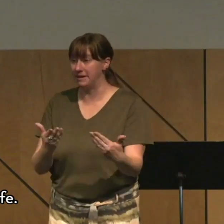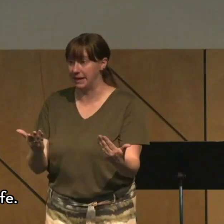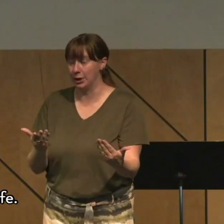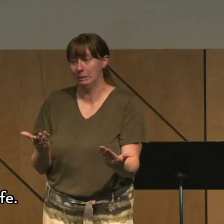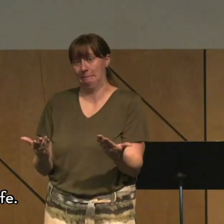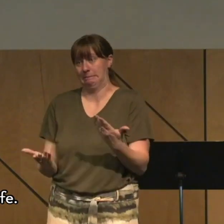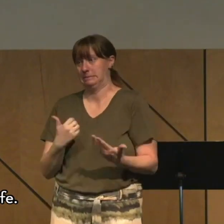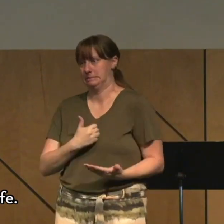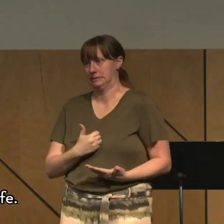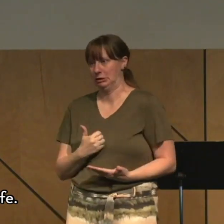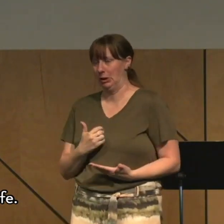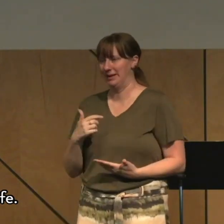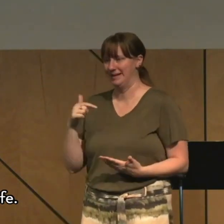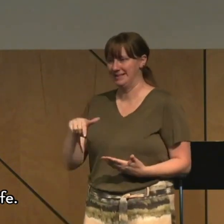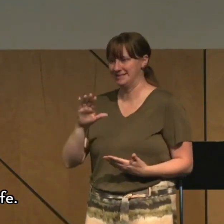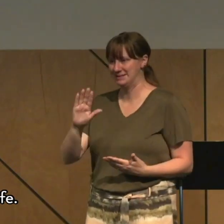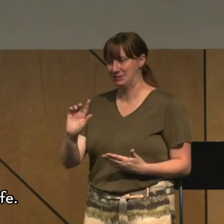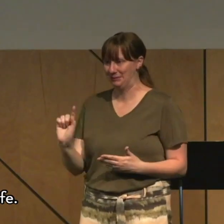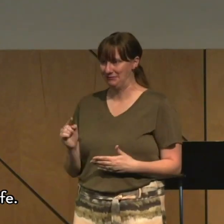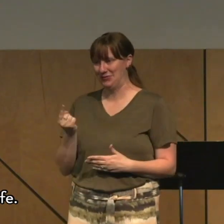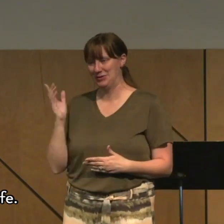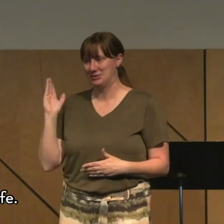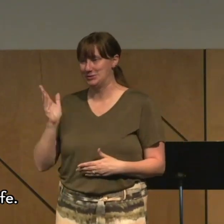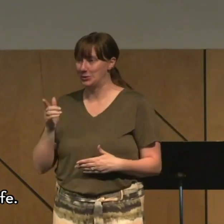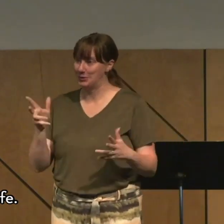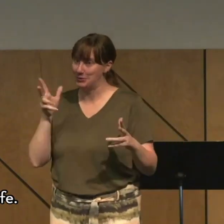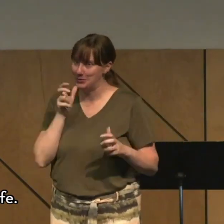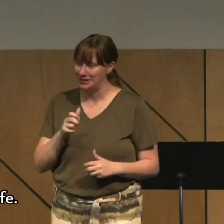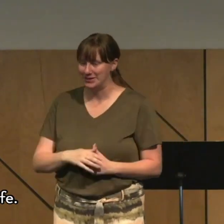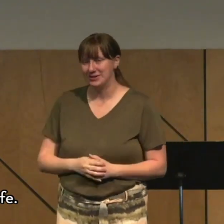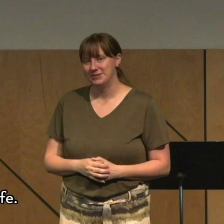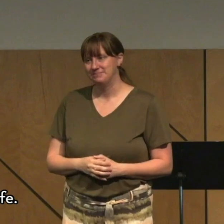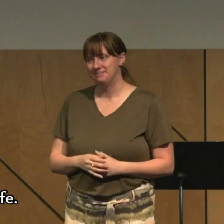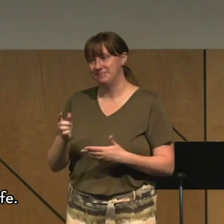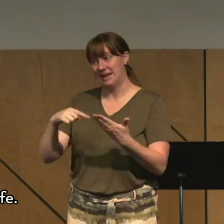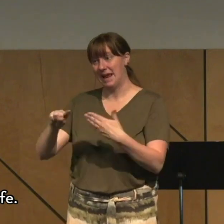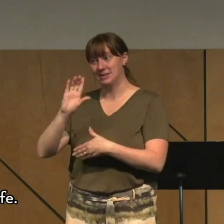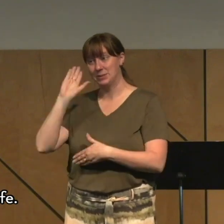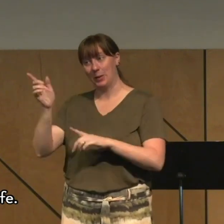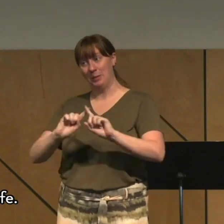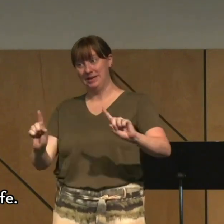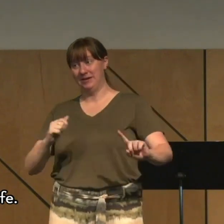I get it. We preach through books of the Bible. Next week we'll be different.